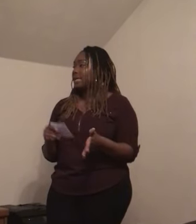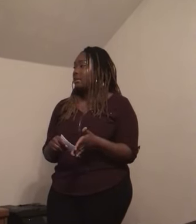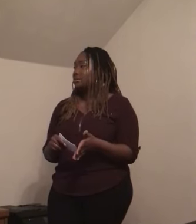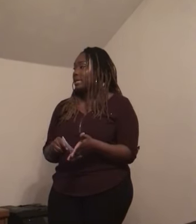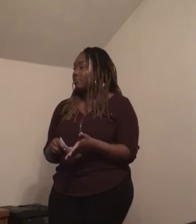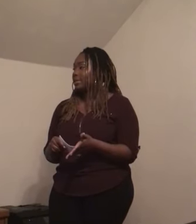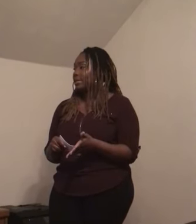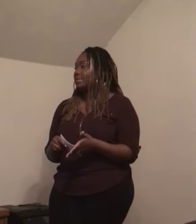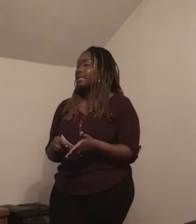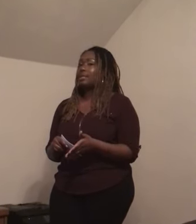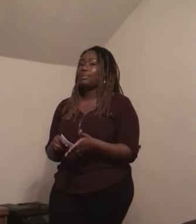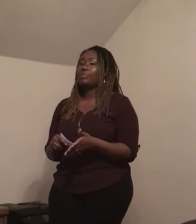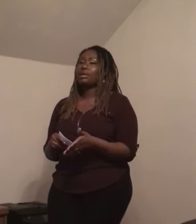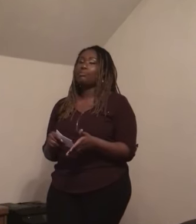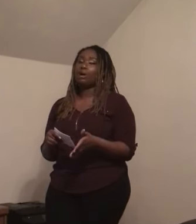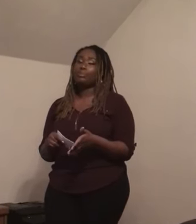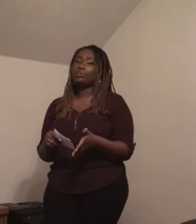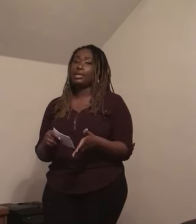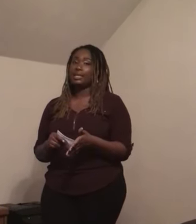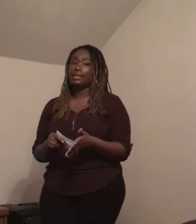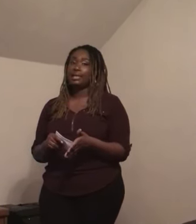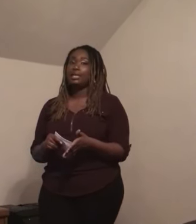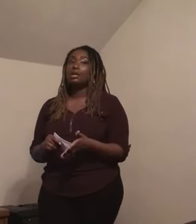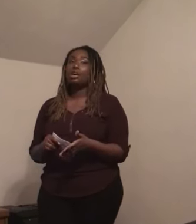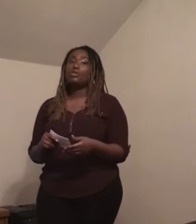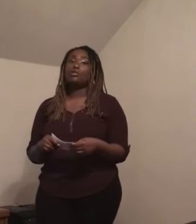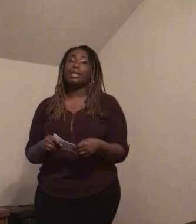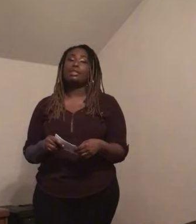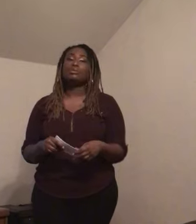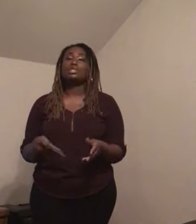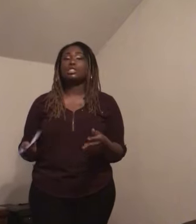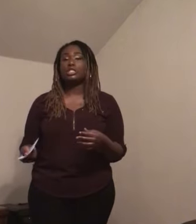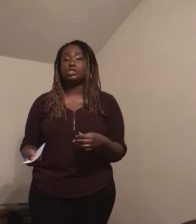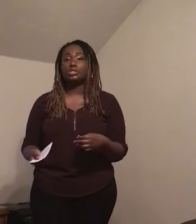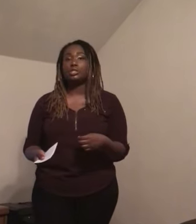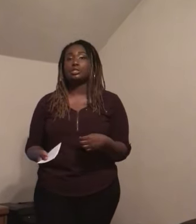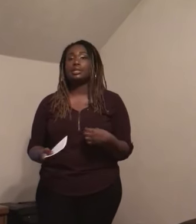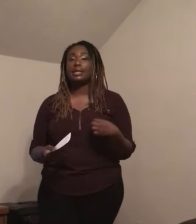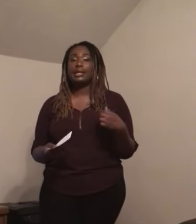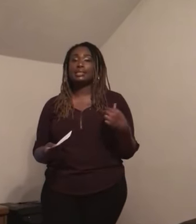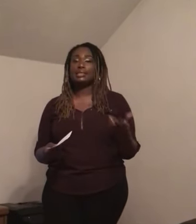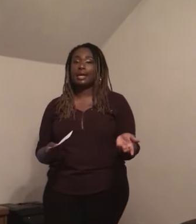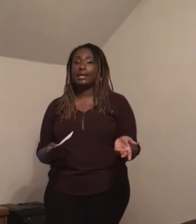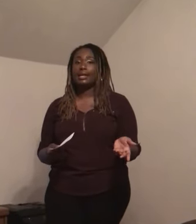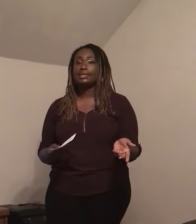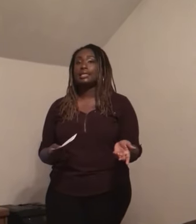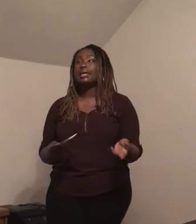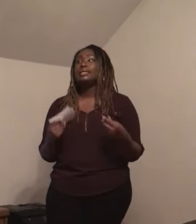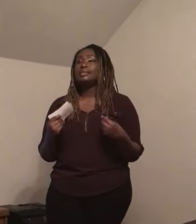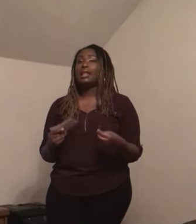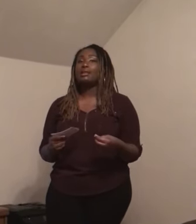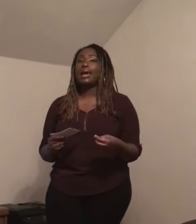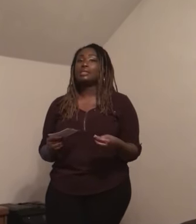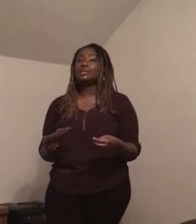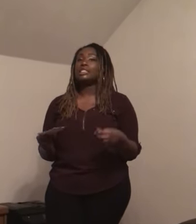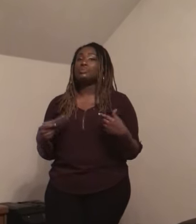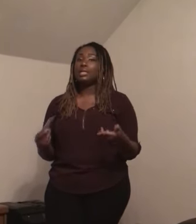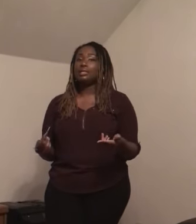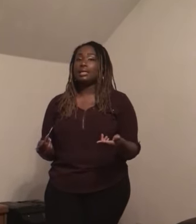downside of it is that they may become prompt dependent of only using gestures and signs instead of actually speaking